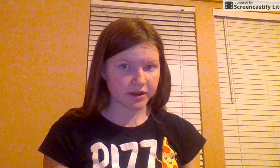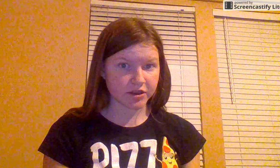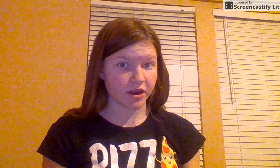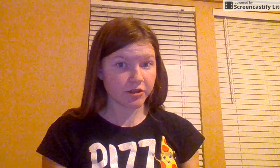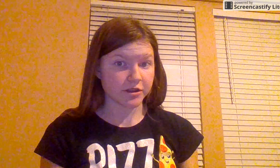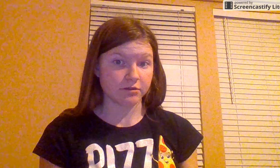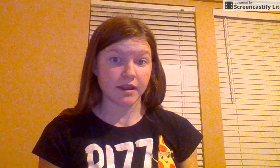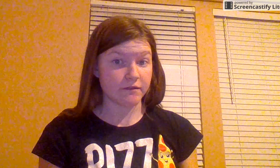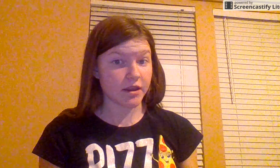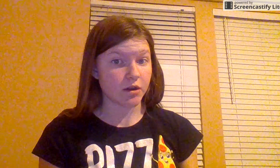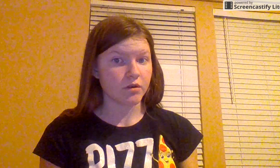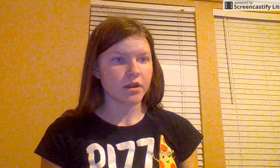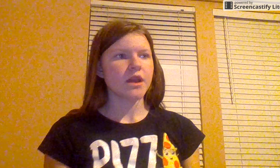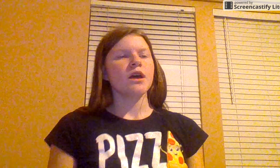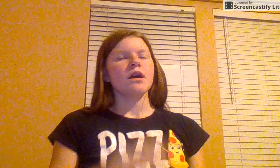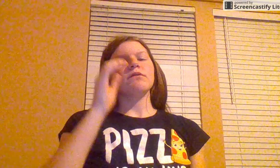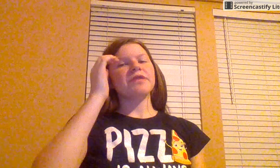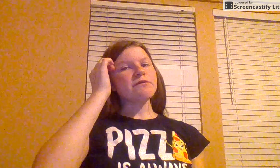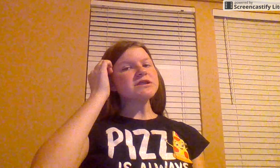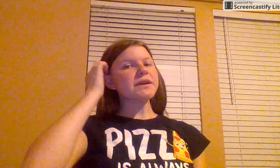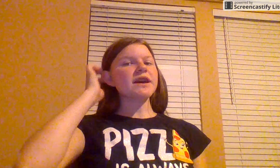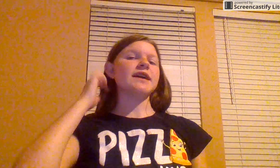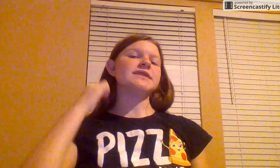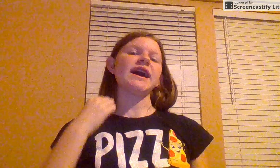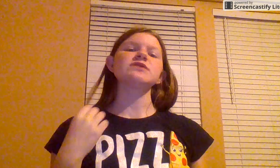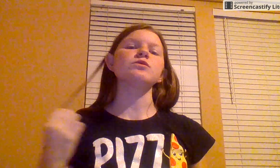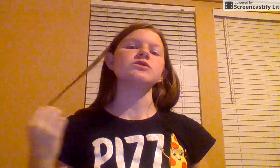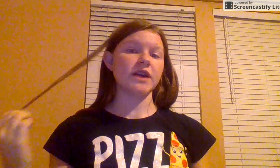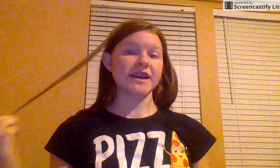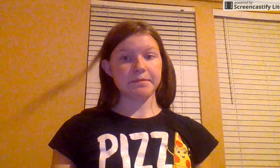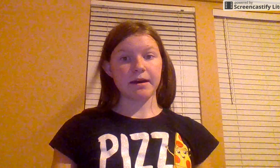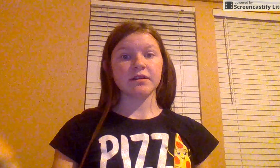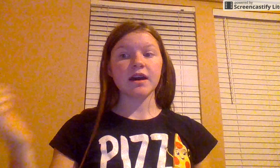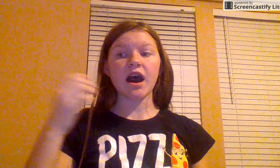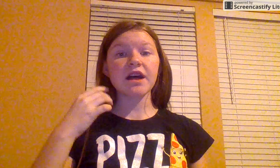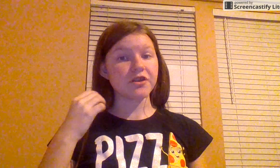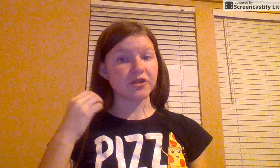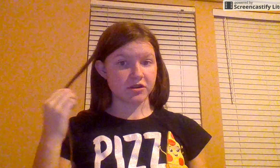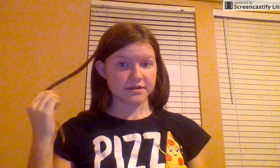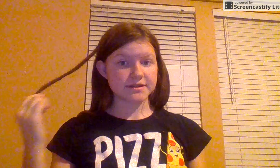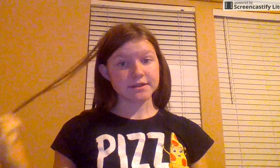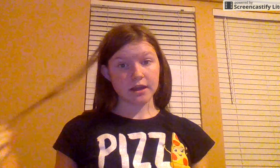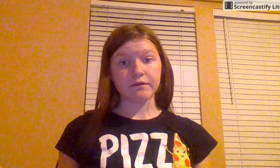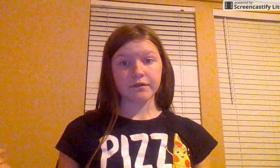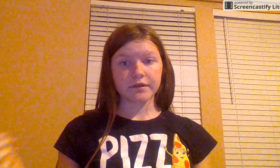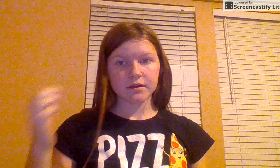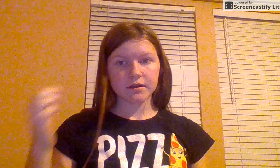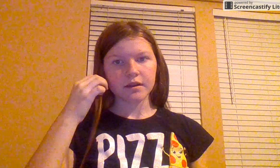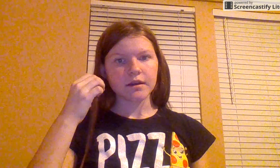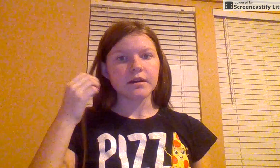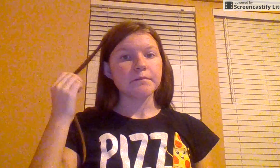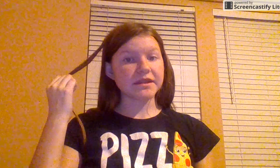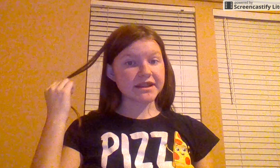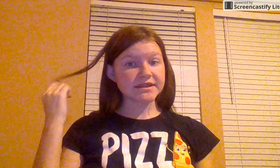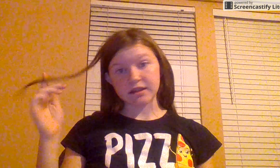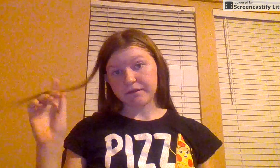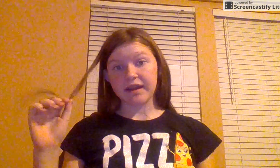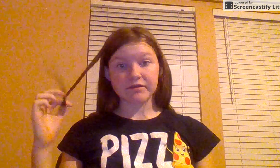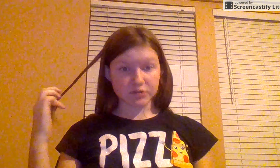in your other Q&A video. Well, that was because I told you guys about other stuff. But this stuff I haven't told